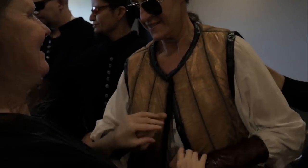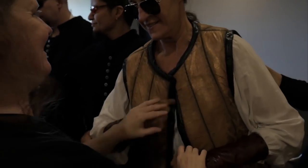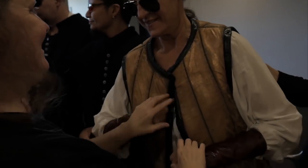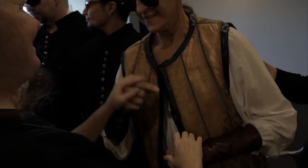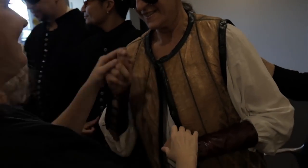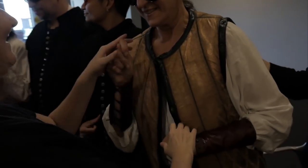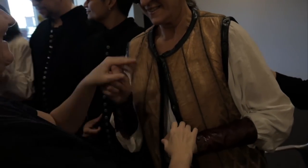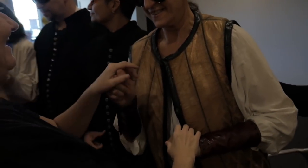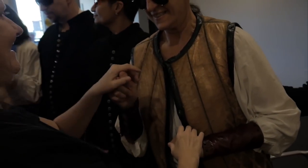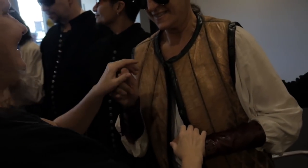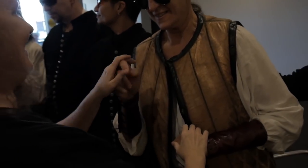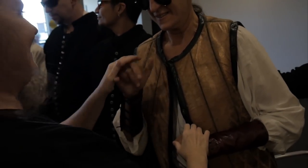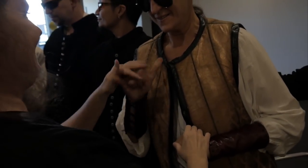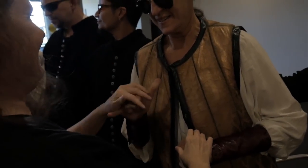I'm Tybalt.